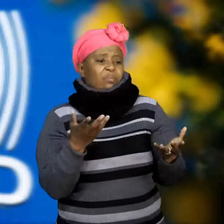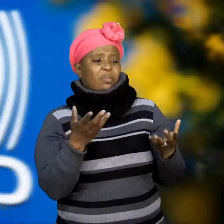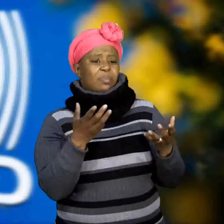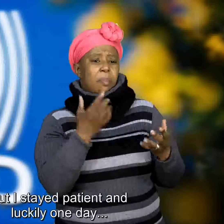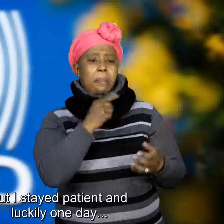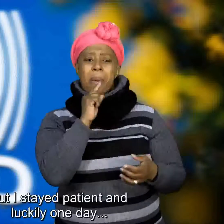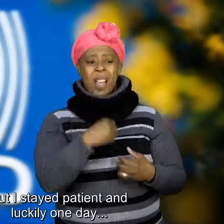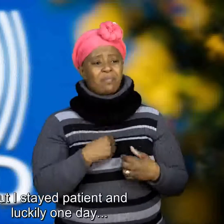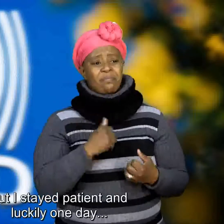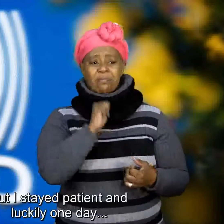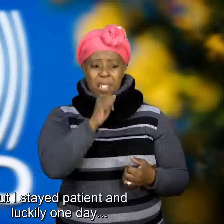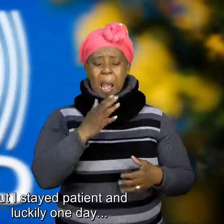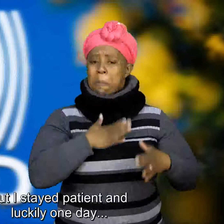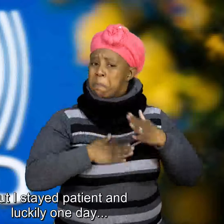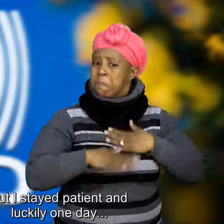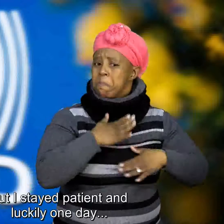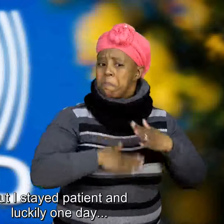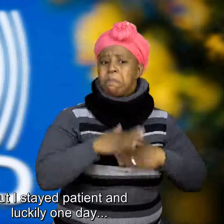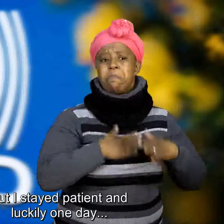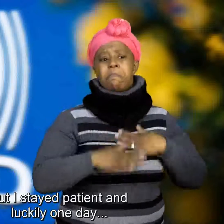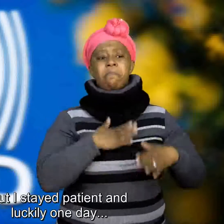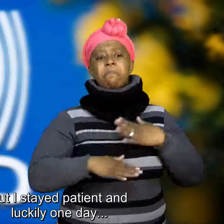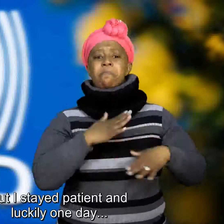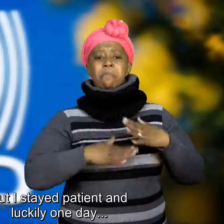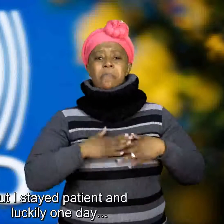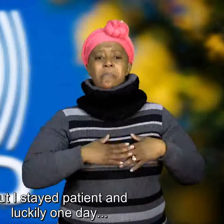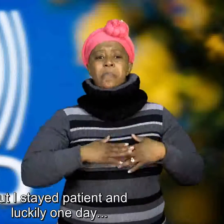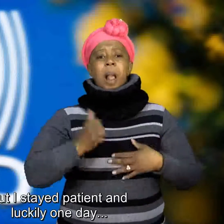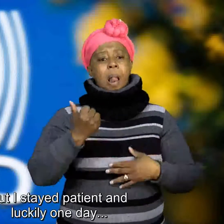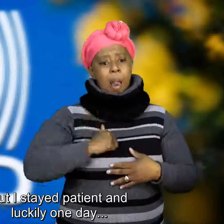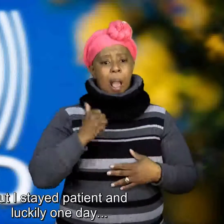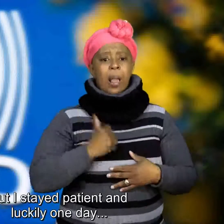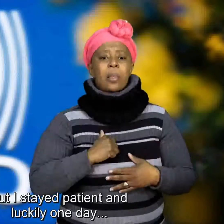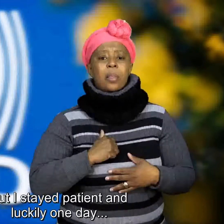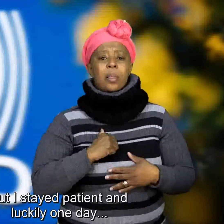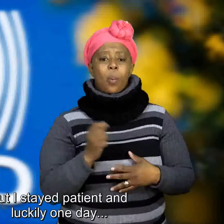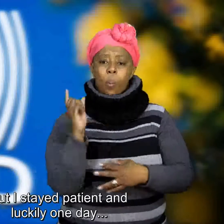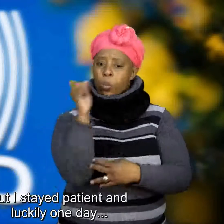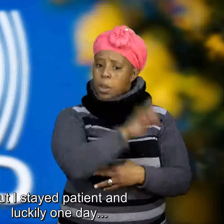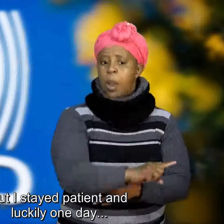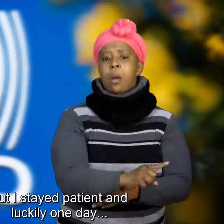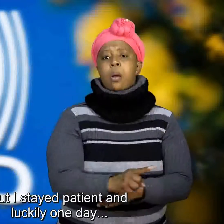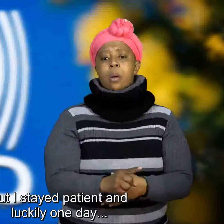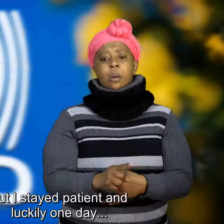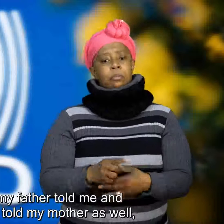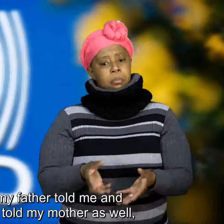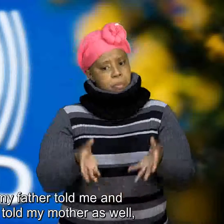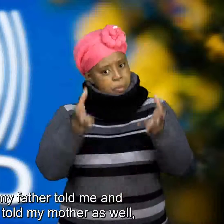but I stayed patient and luckily one day my father